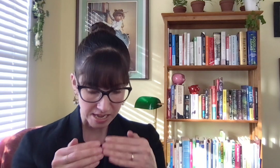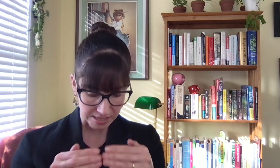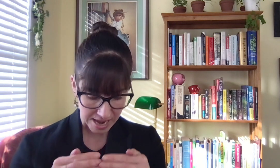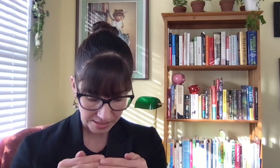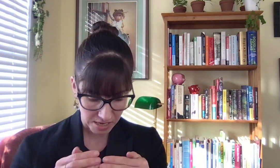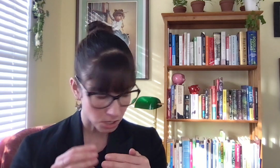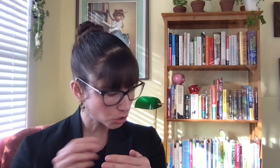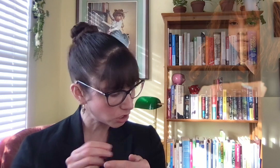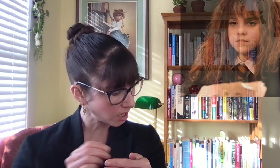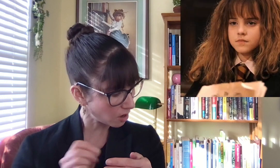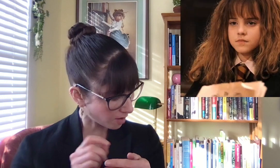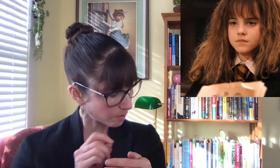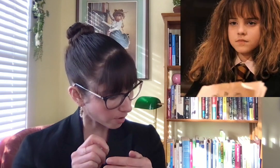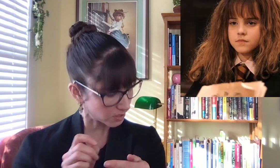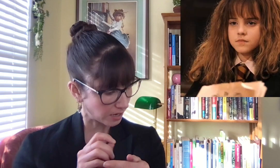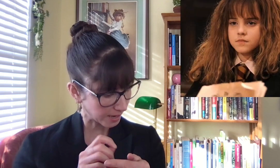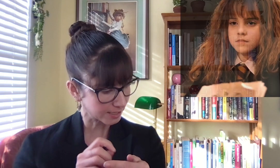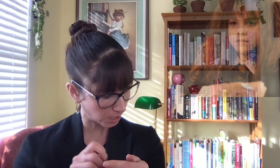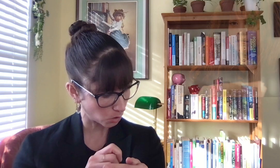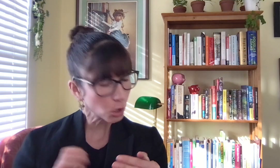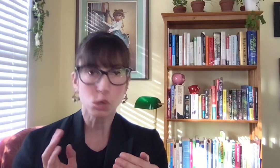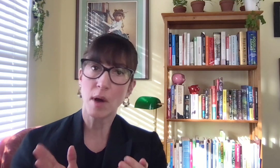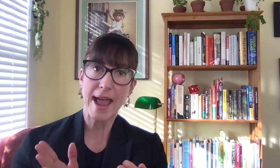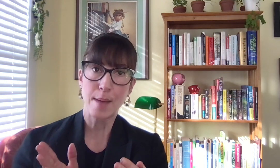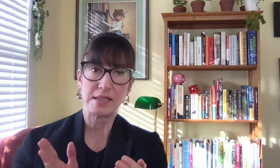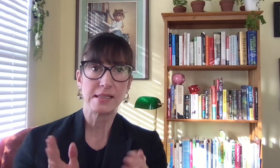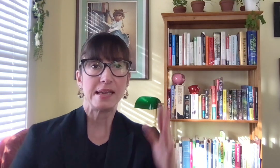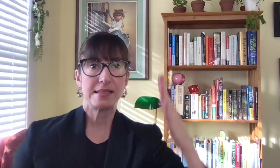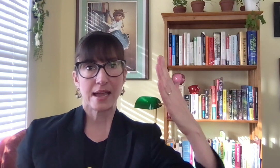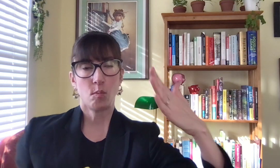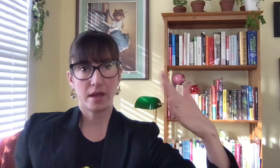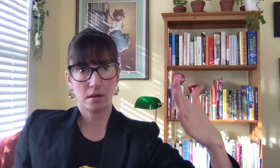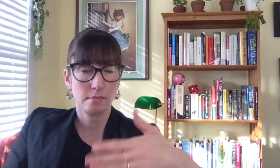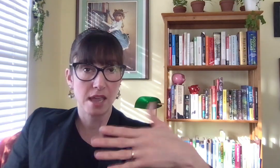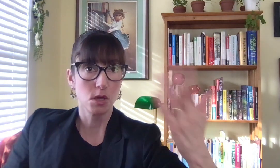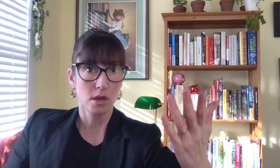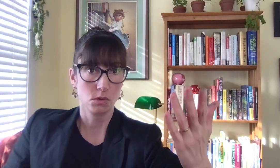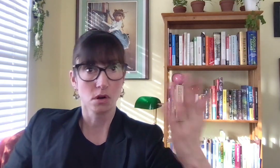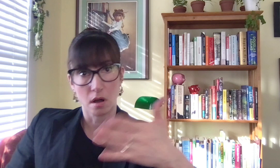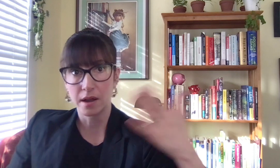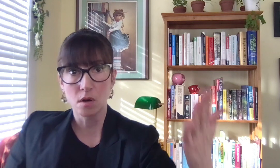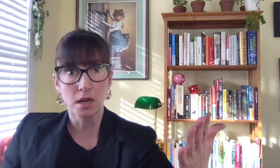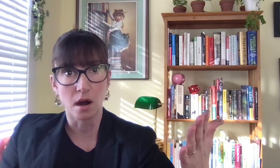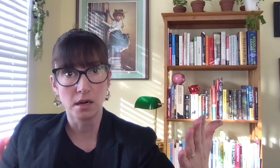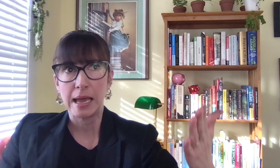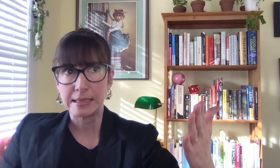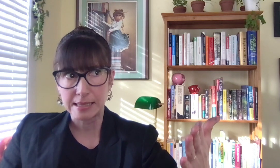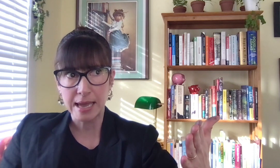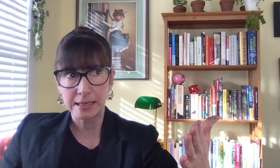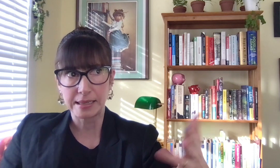a test and you're cheating off the person next to you. Because what happens is they will make you a user on their credit card, and then they